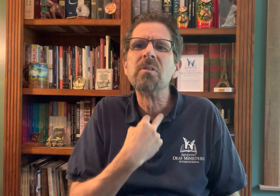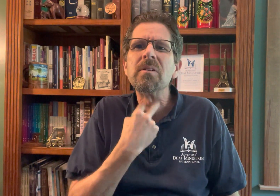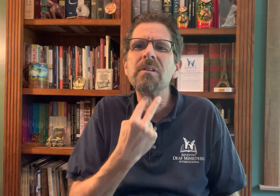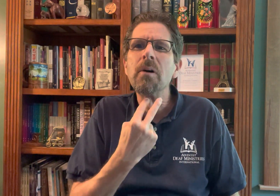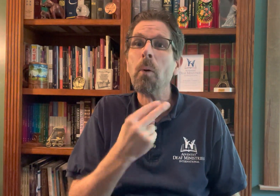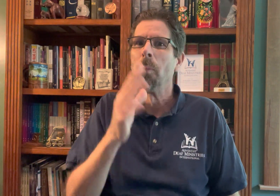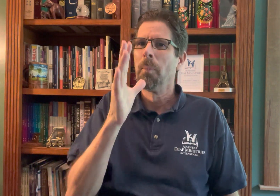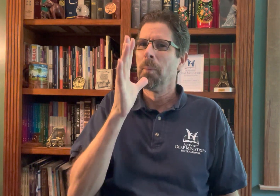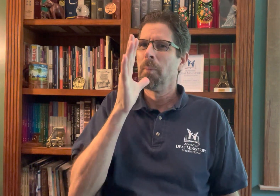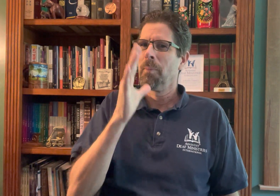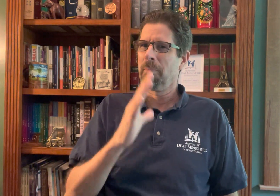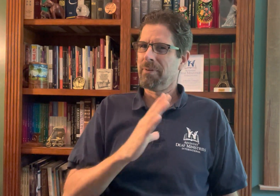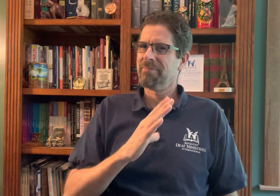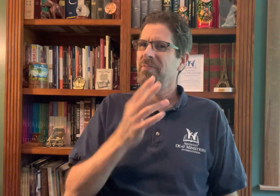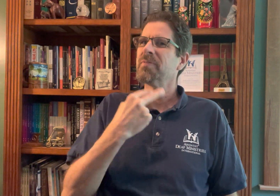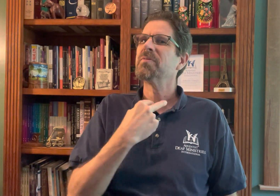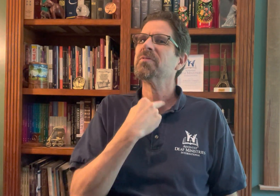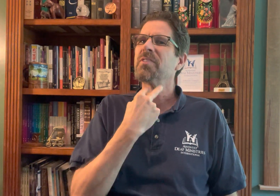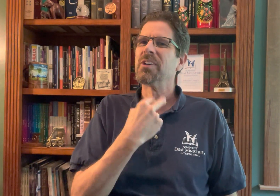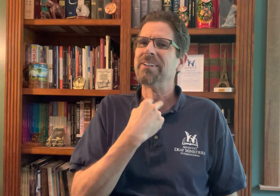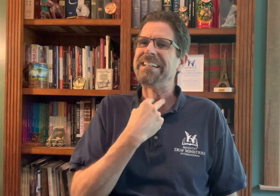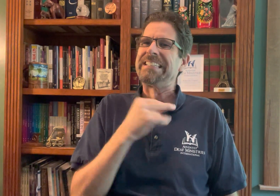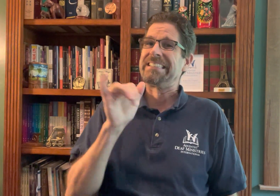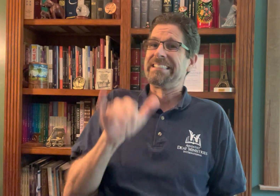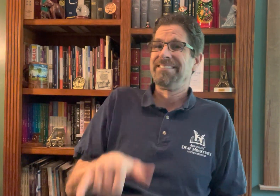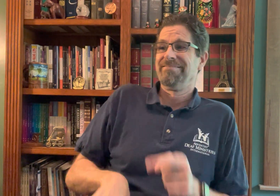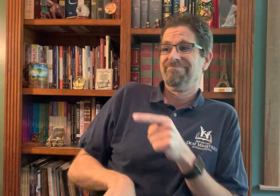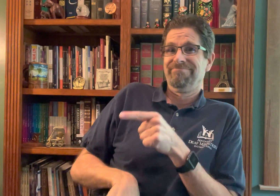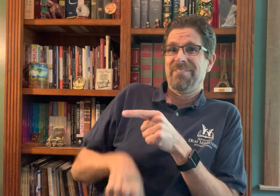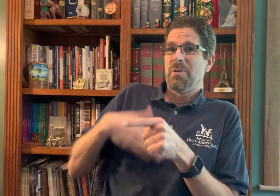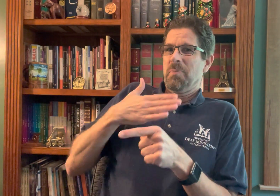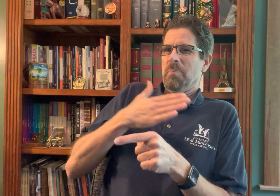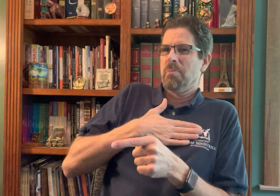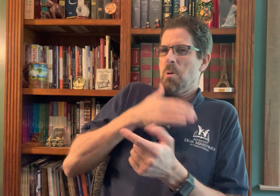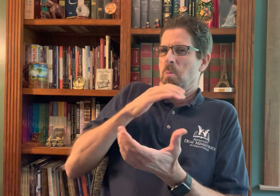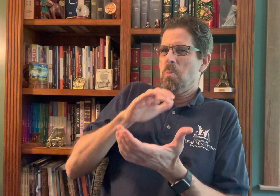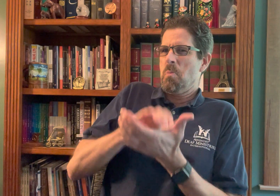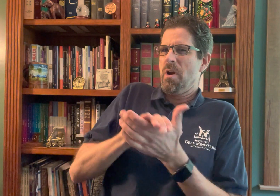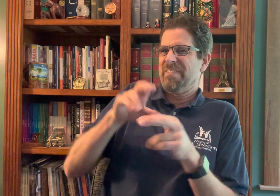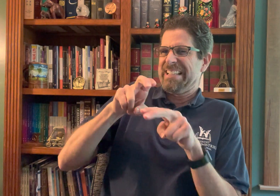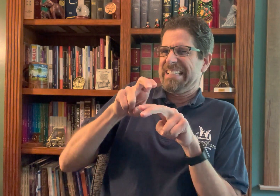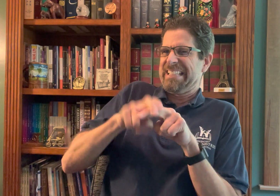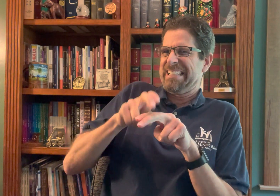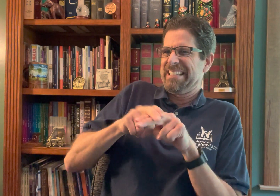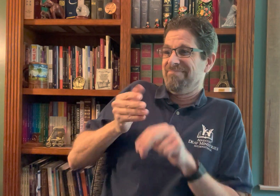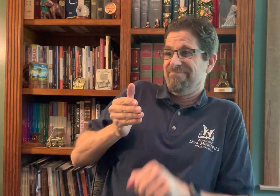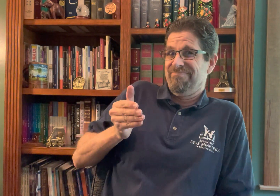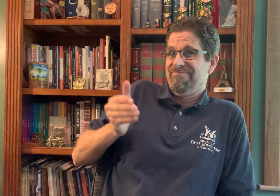You may be watching and those who are hearing can hear my voice.